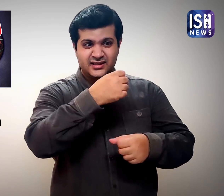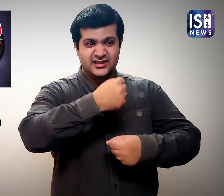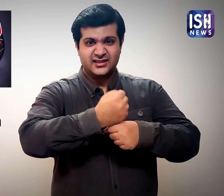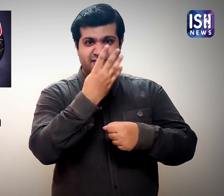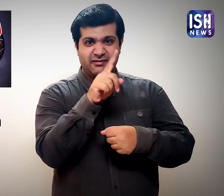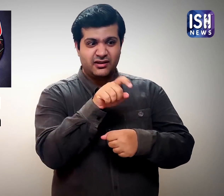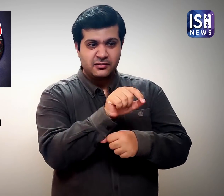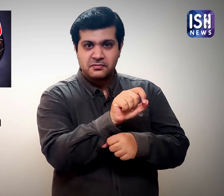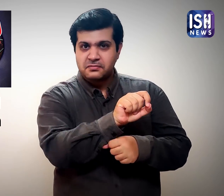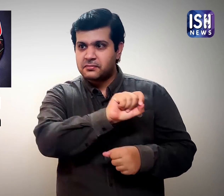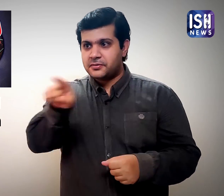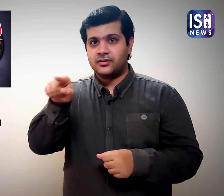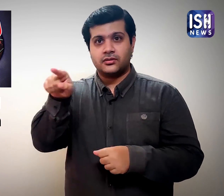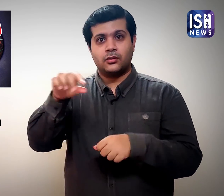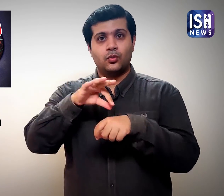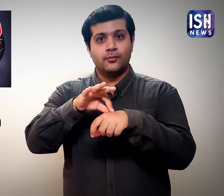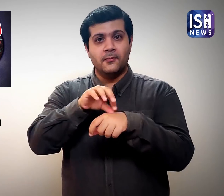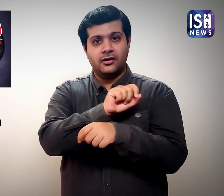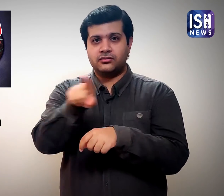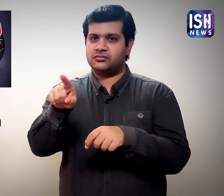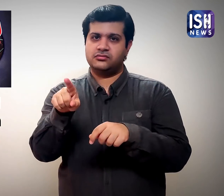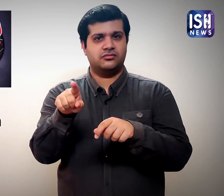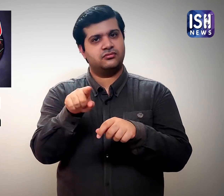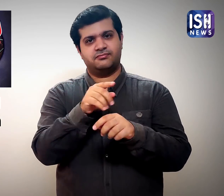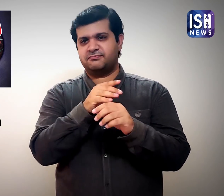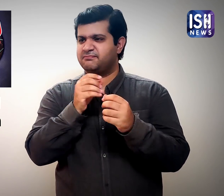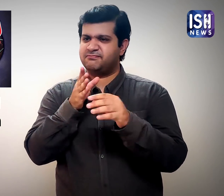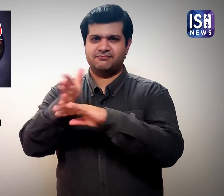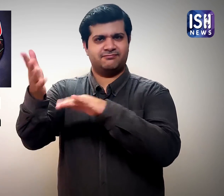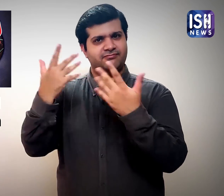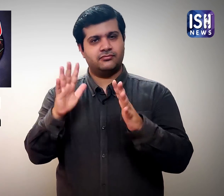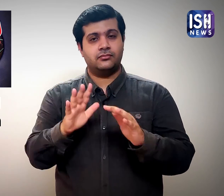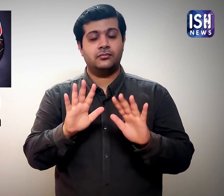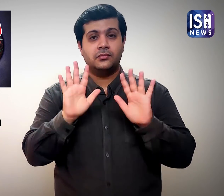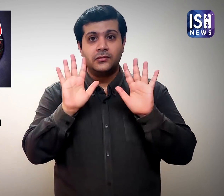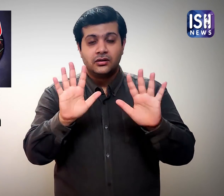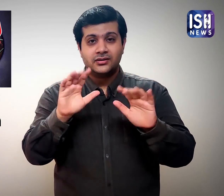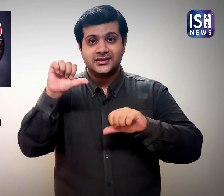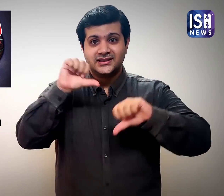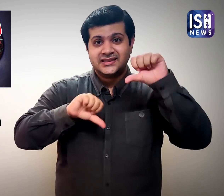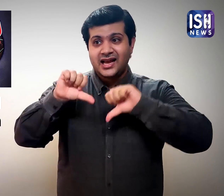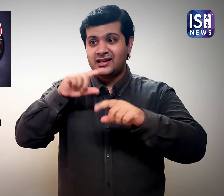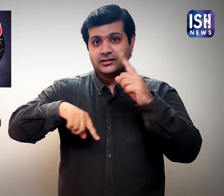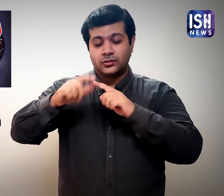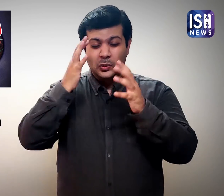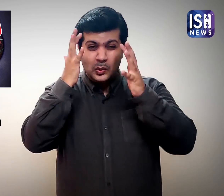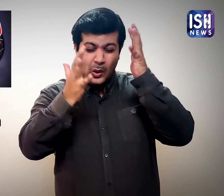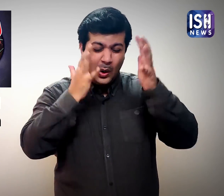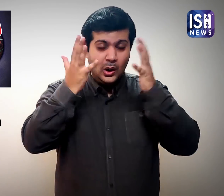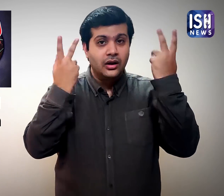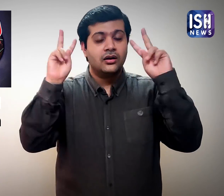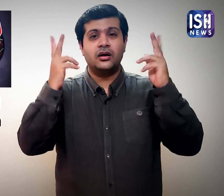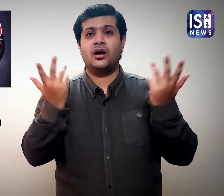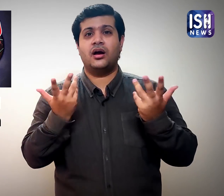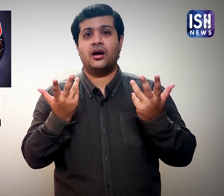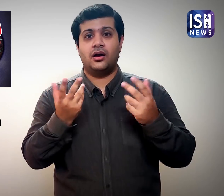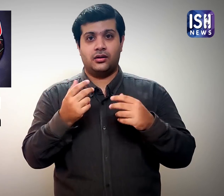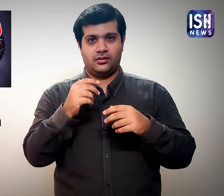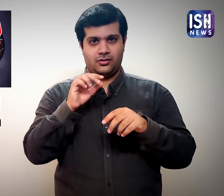that the virus has already passed from animals to humans. But the scientists' main